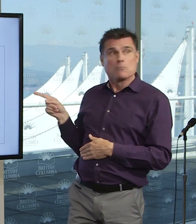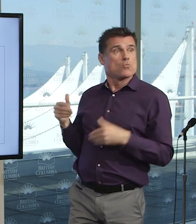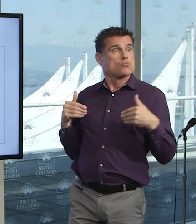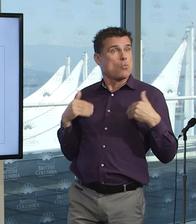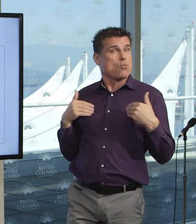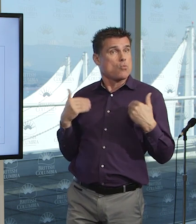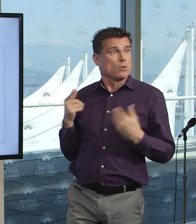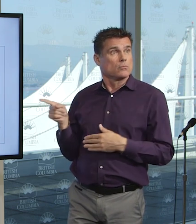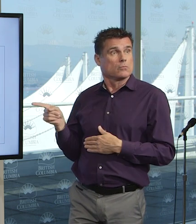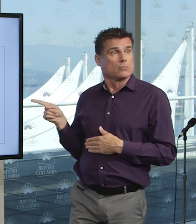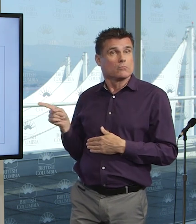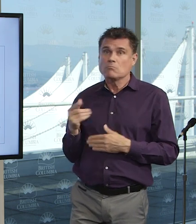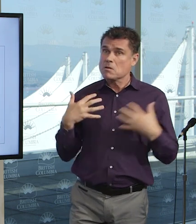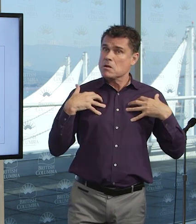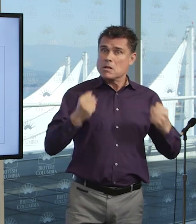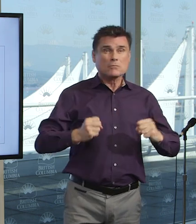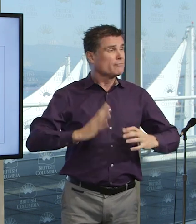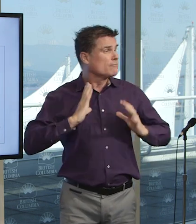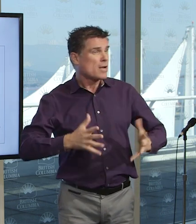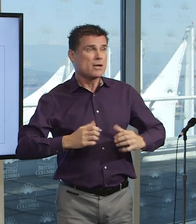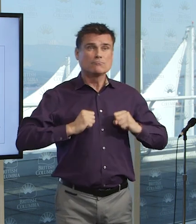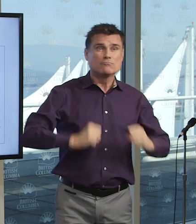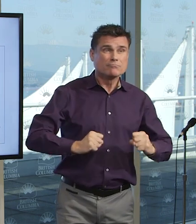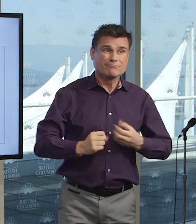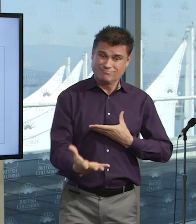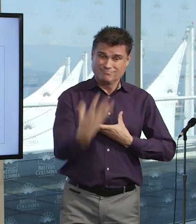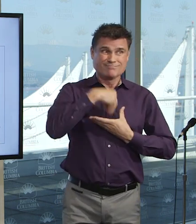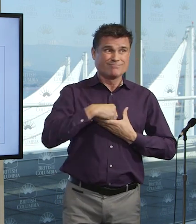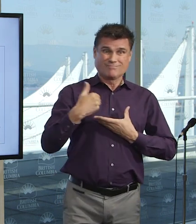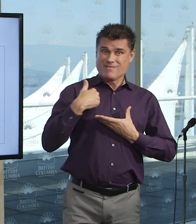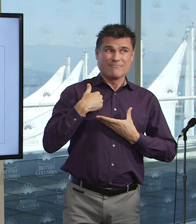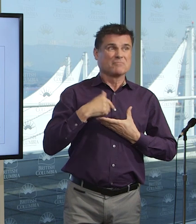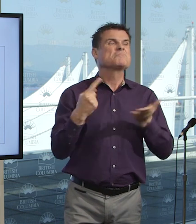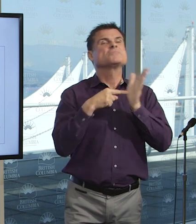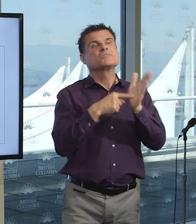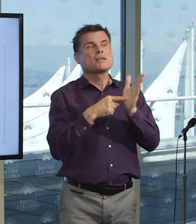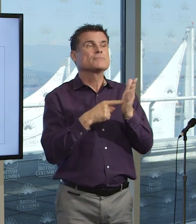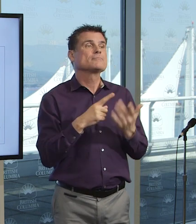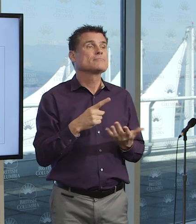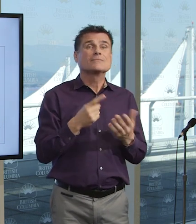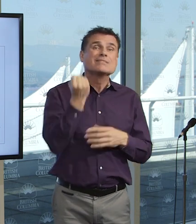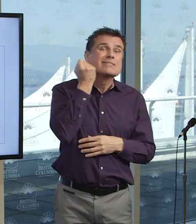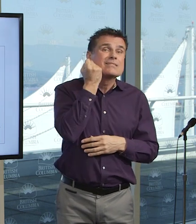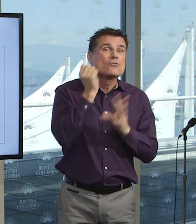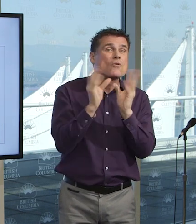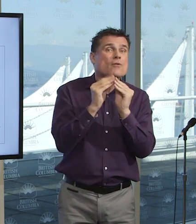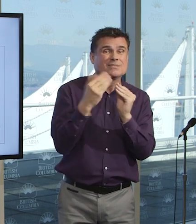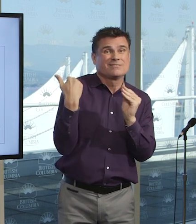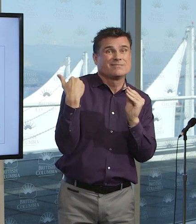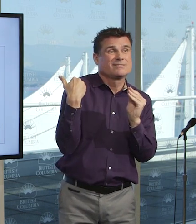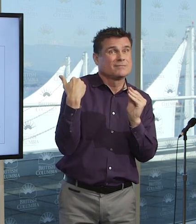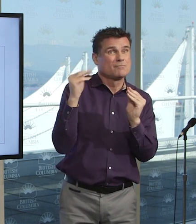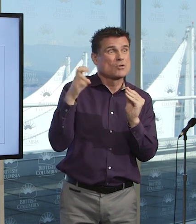older people. And again, that represents the severity of this disease in older people and the outbreaks that we're seeing in our long